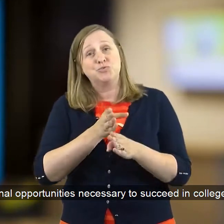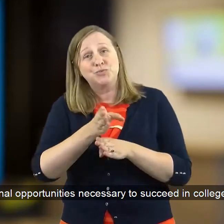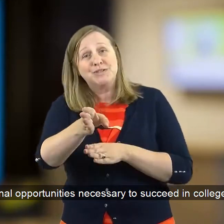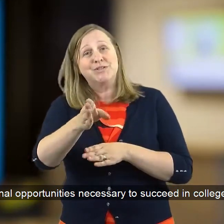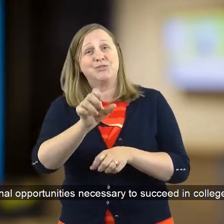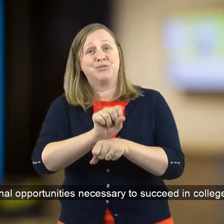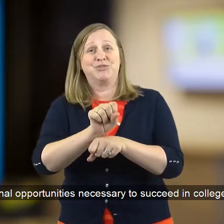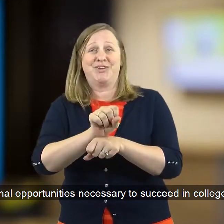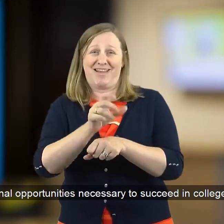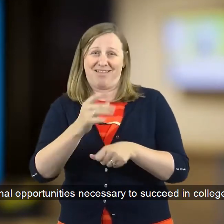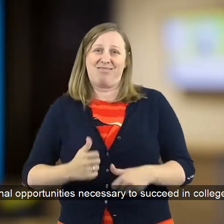We will interested Thank you.